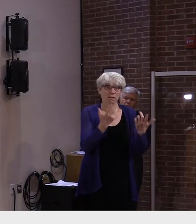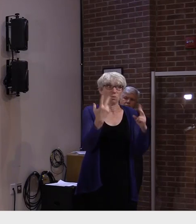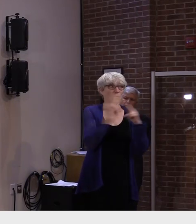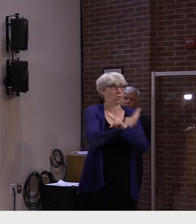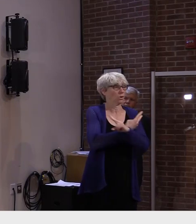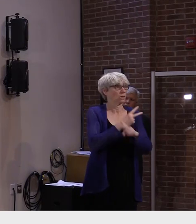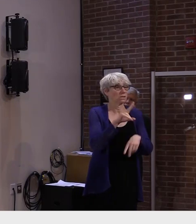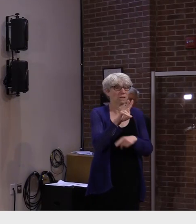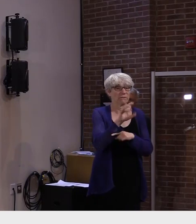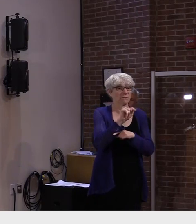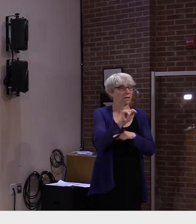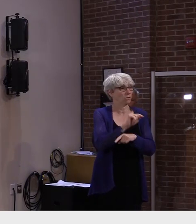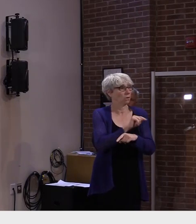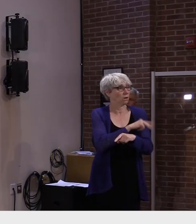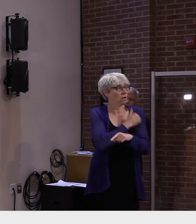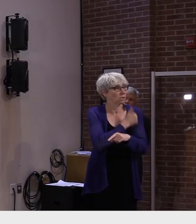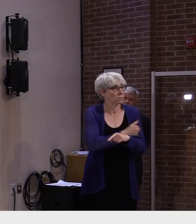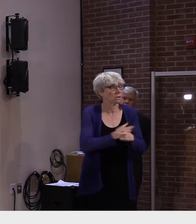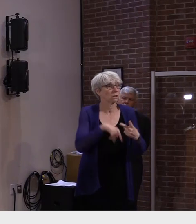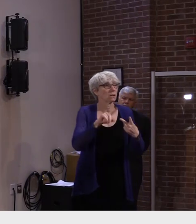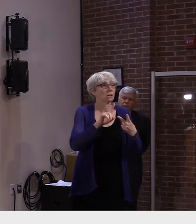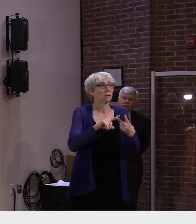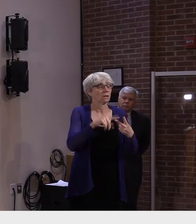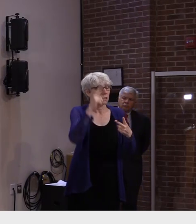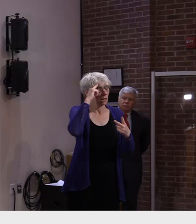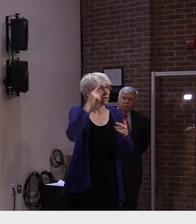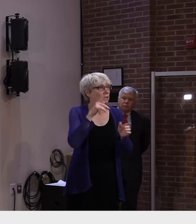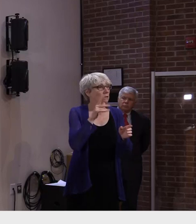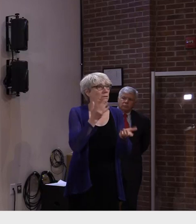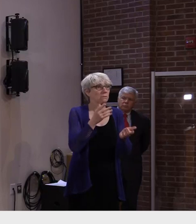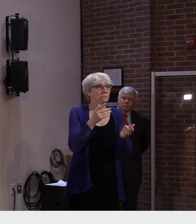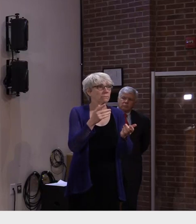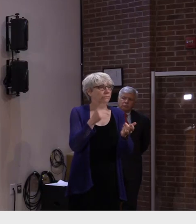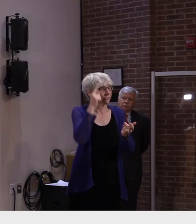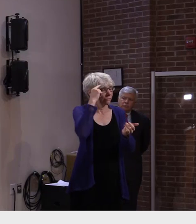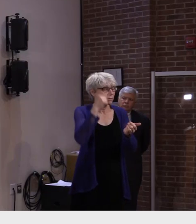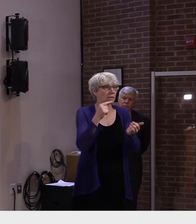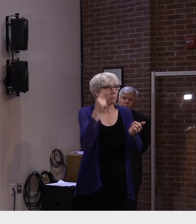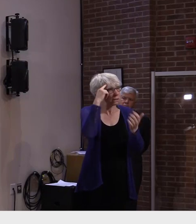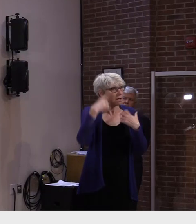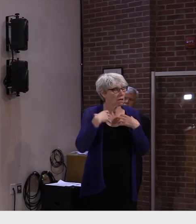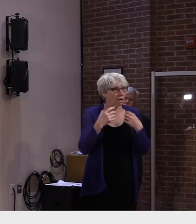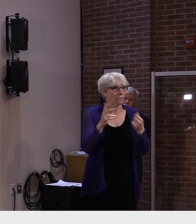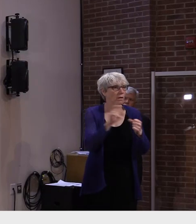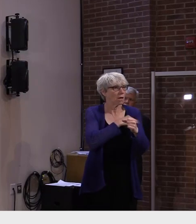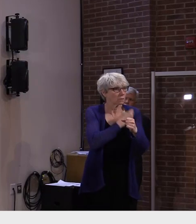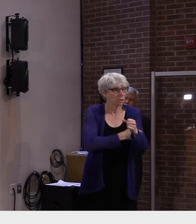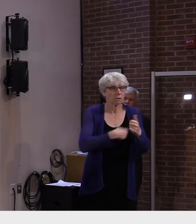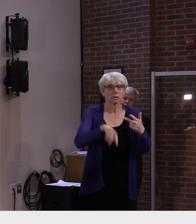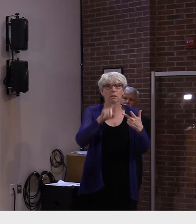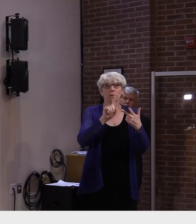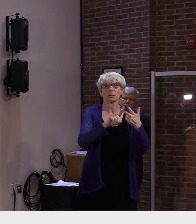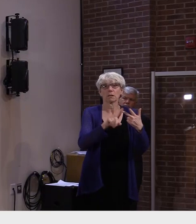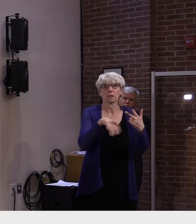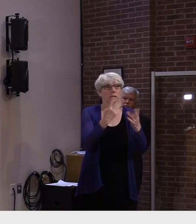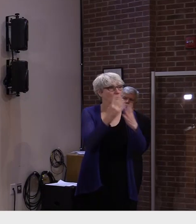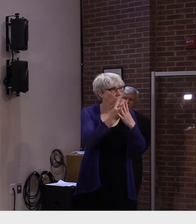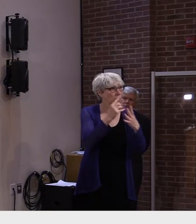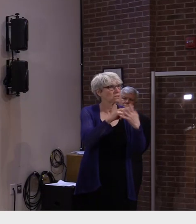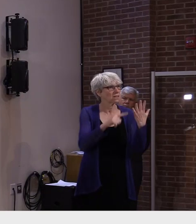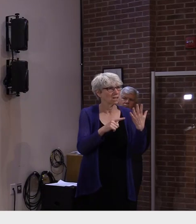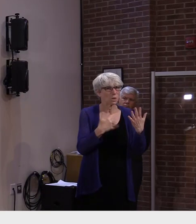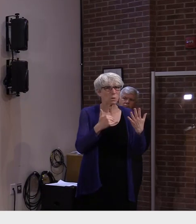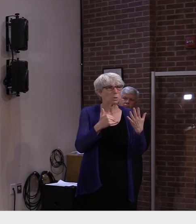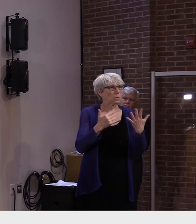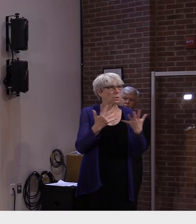psychiatric hospital, as well as the offenders and the correctional facilities, they're under our care. So I wanted to make